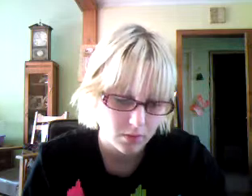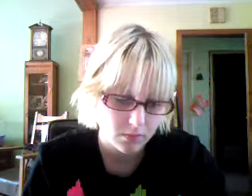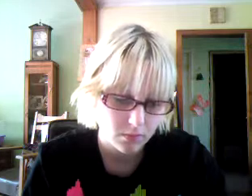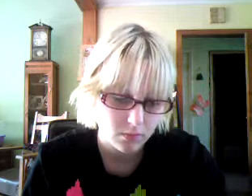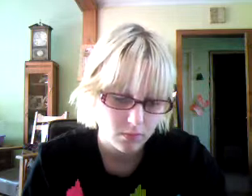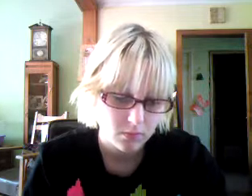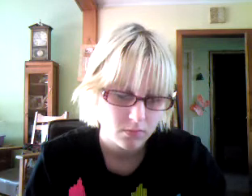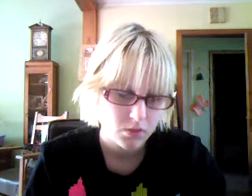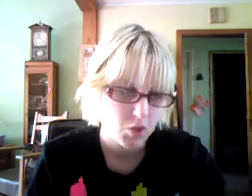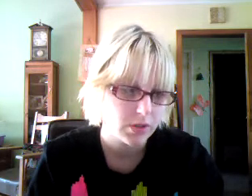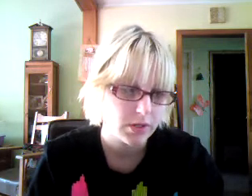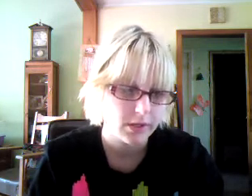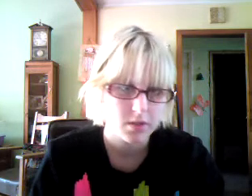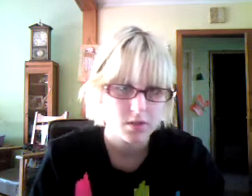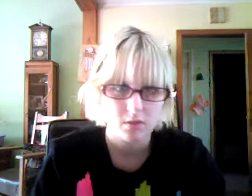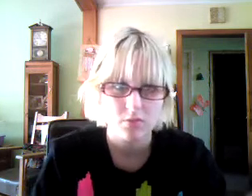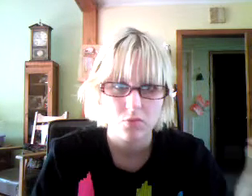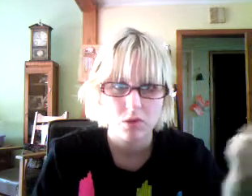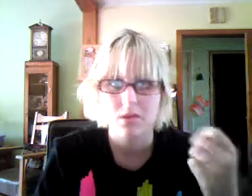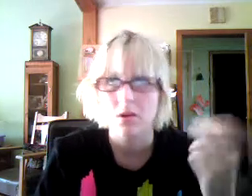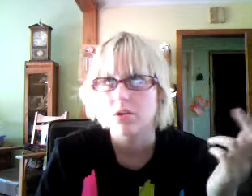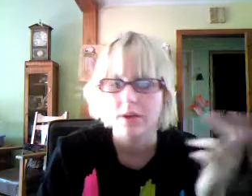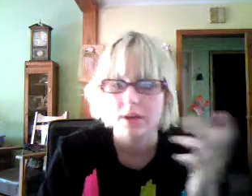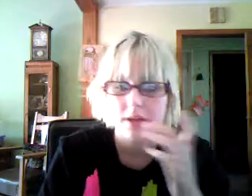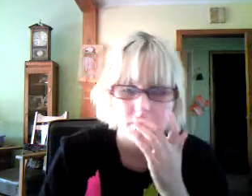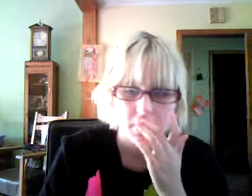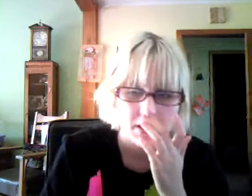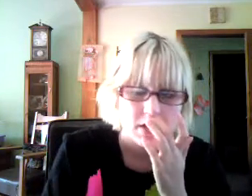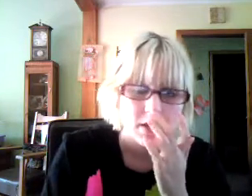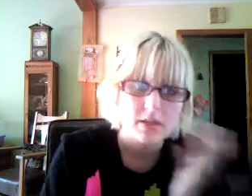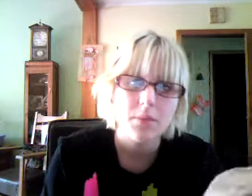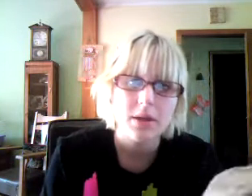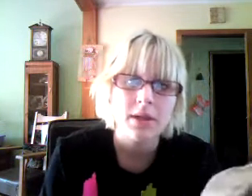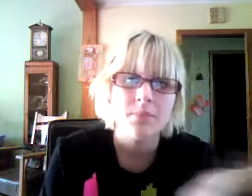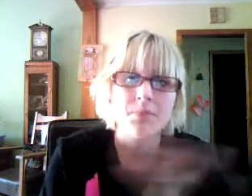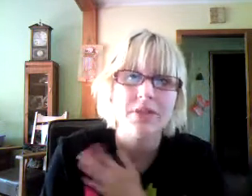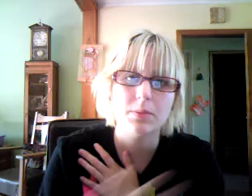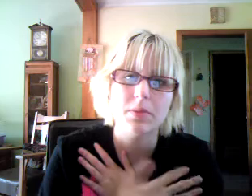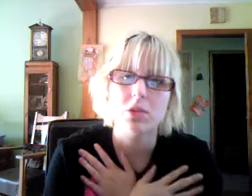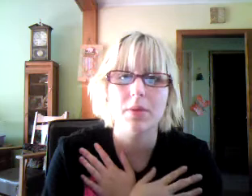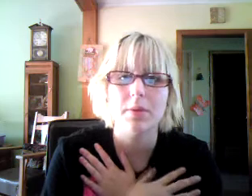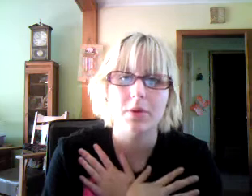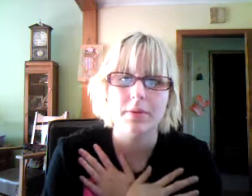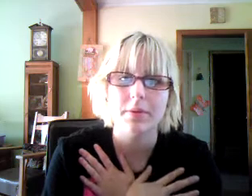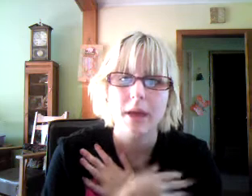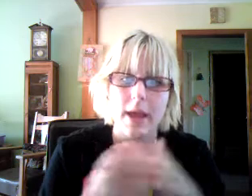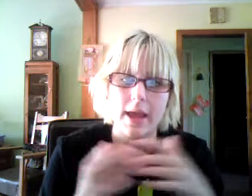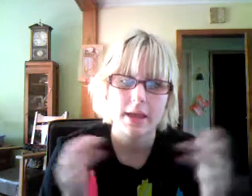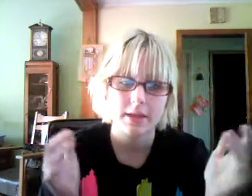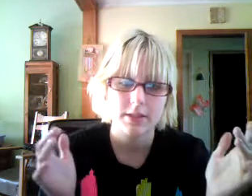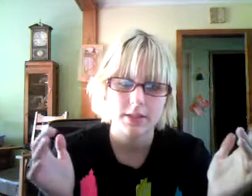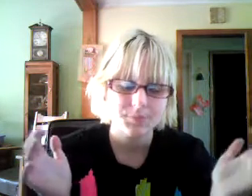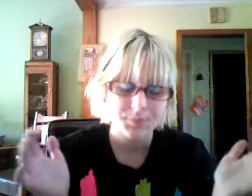who did it, what it's called or anything, but somebody, somebody told me about it. Um, um,